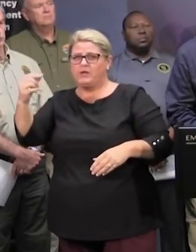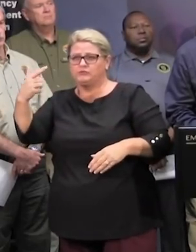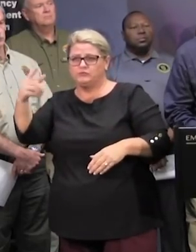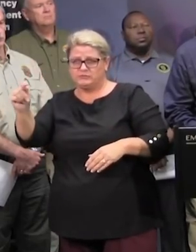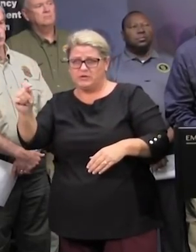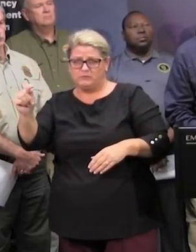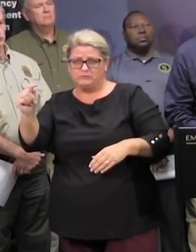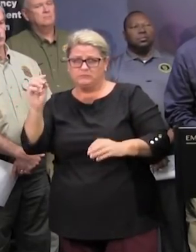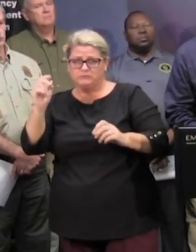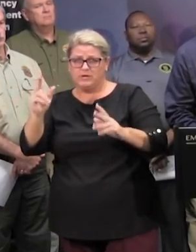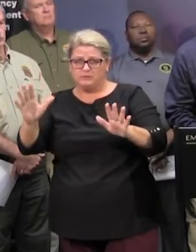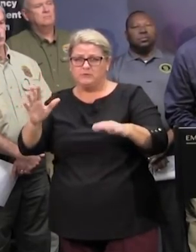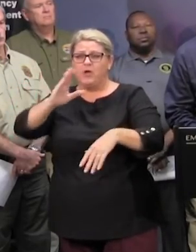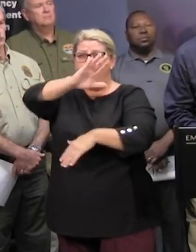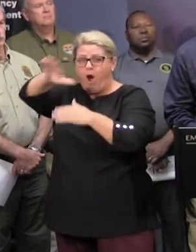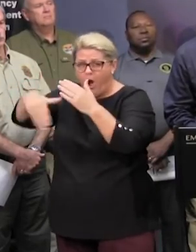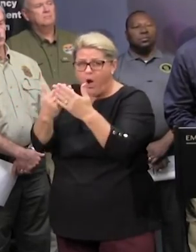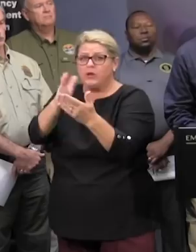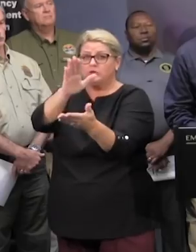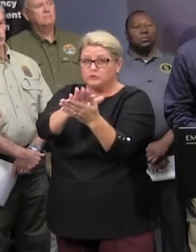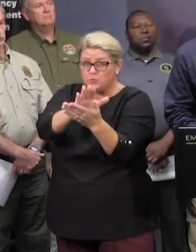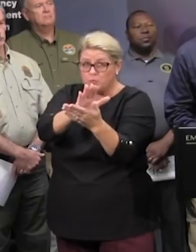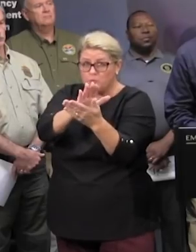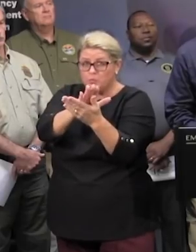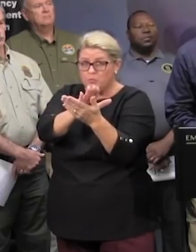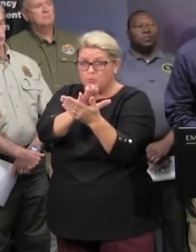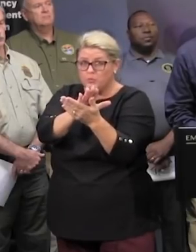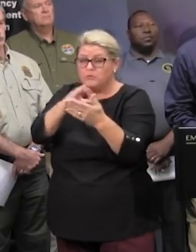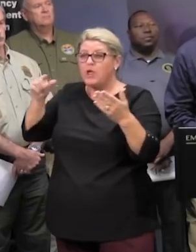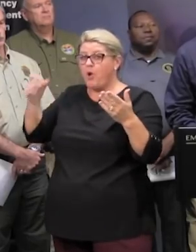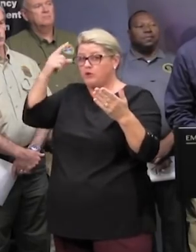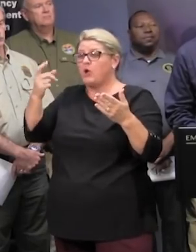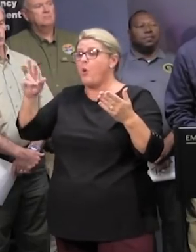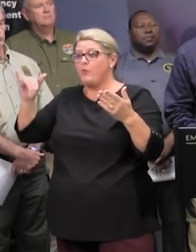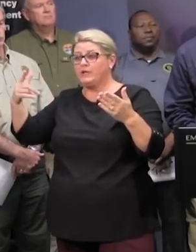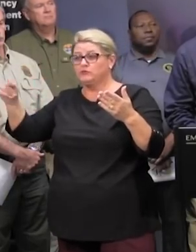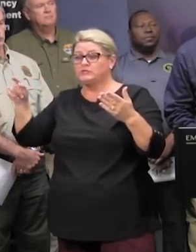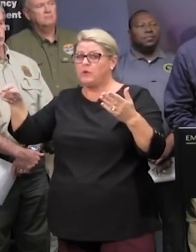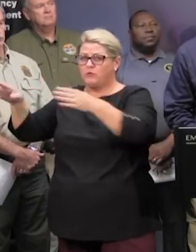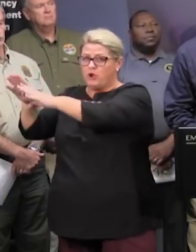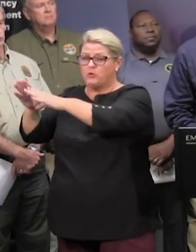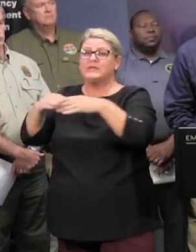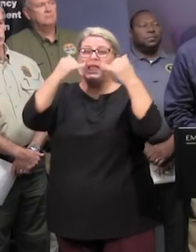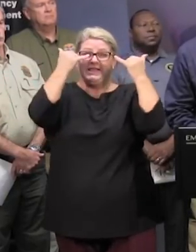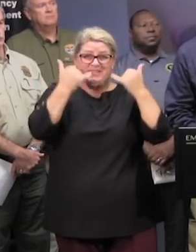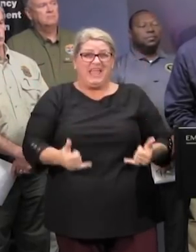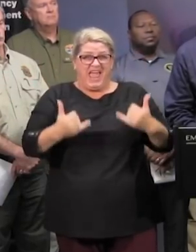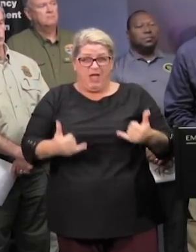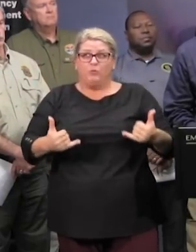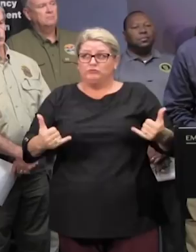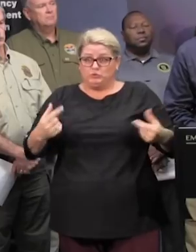again all school closures except those in ory and georgetown counties are now right now